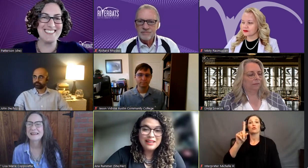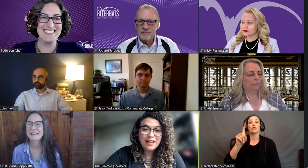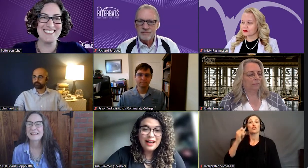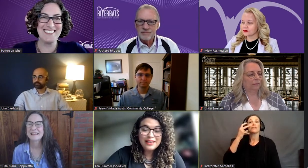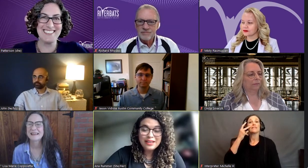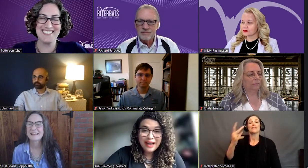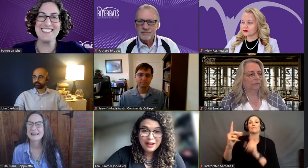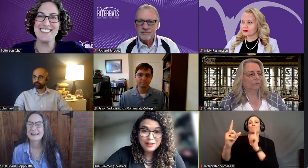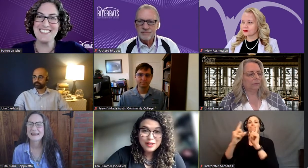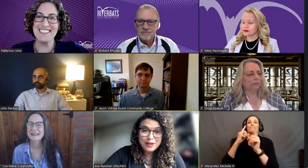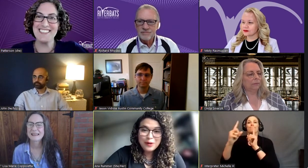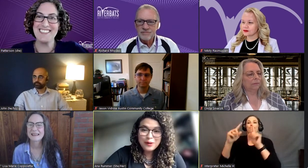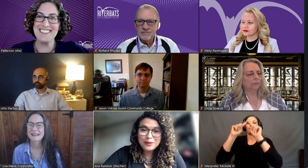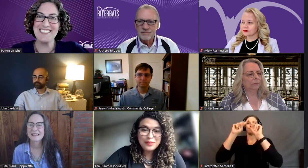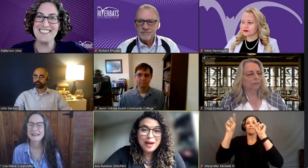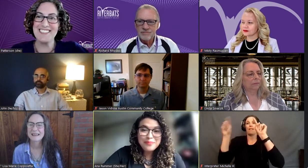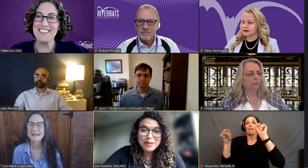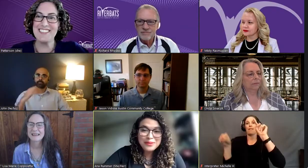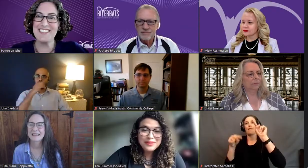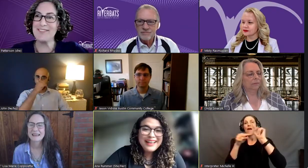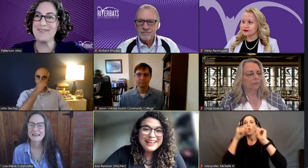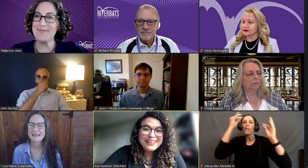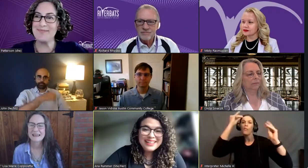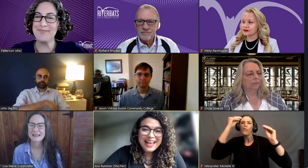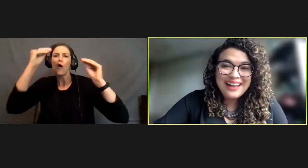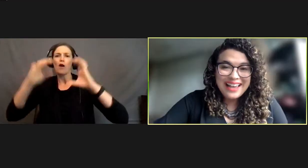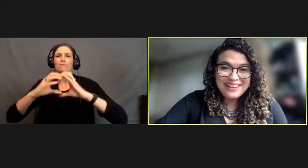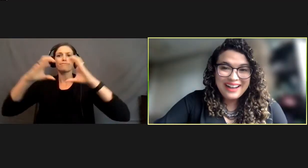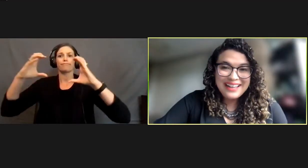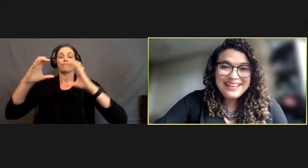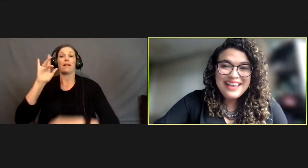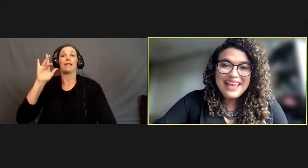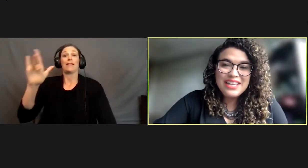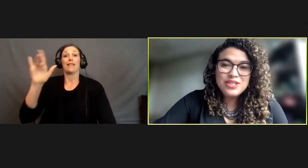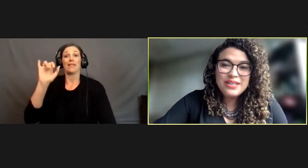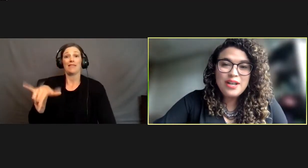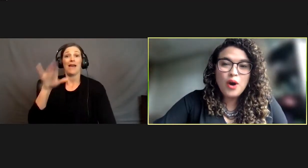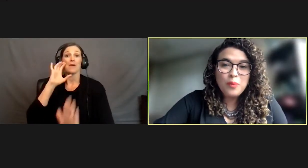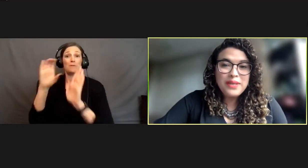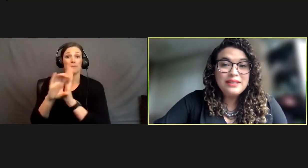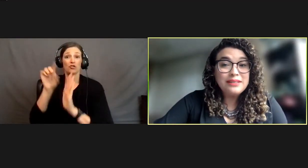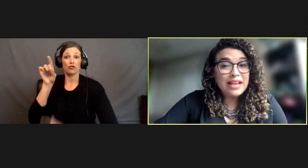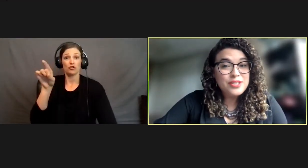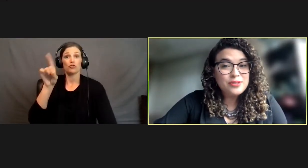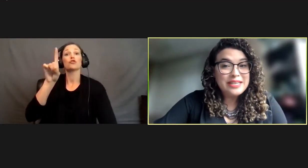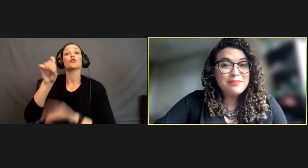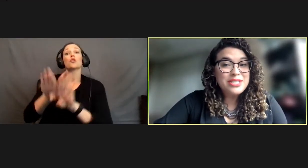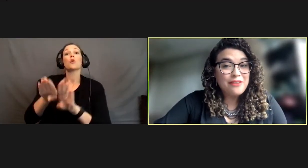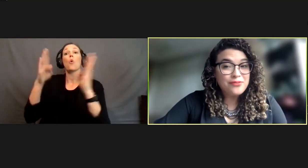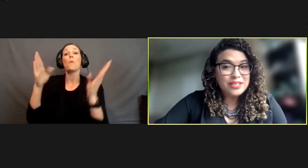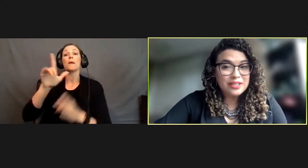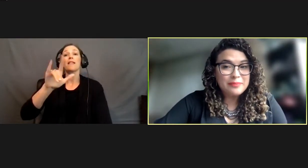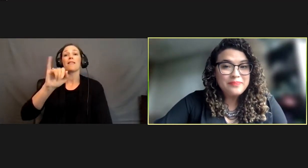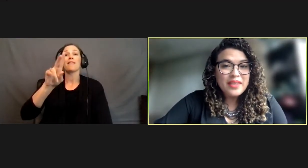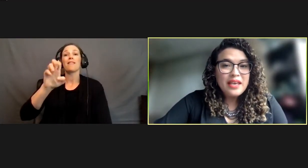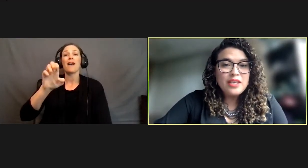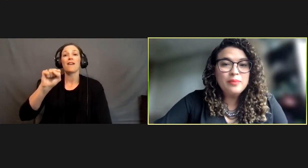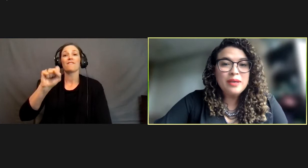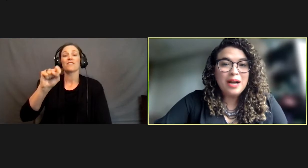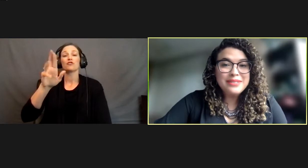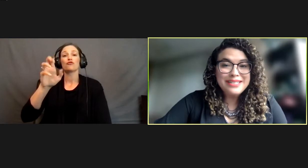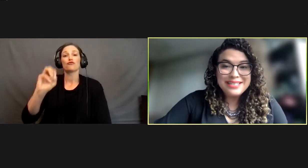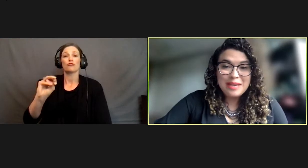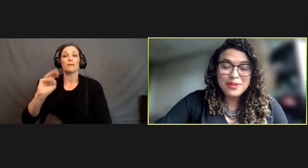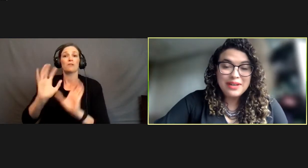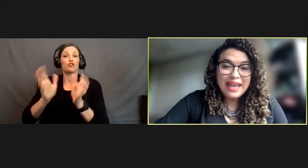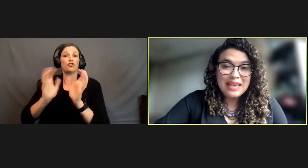a dialogue cloud or a little bubble. Click that icon. It should open the live stream chat feature. You'll be